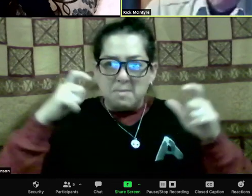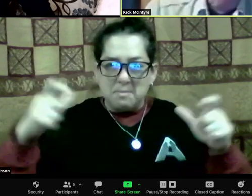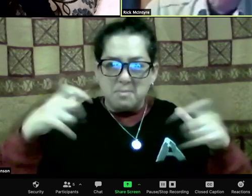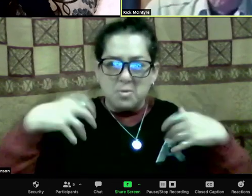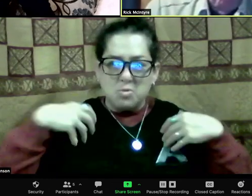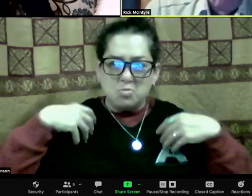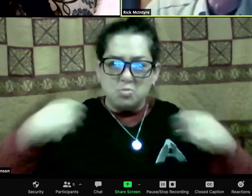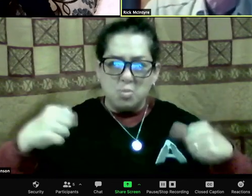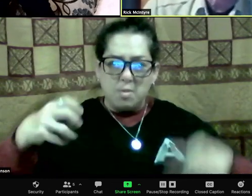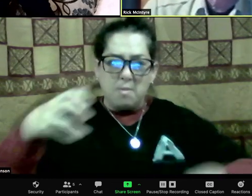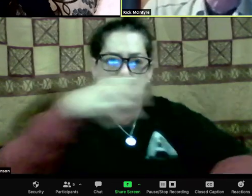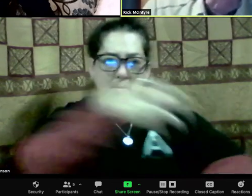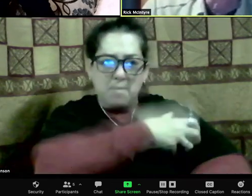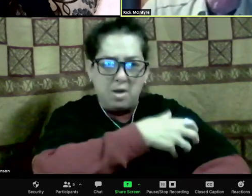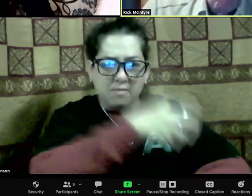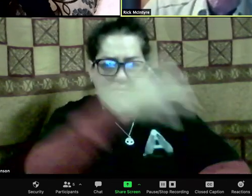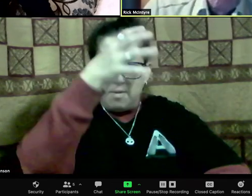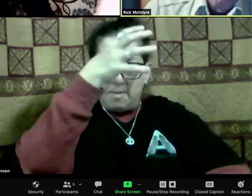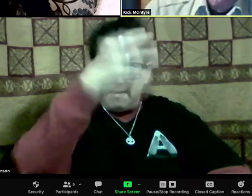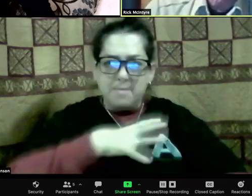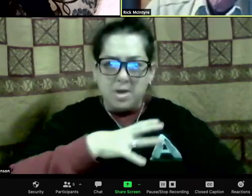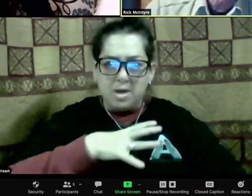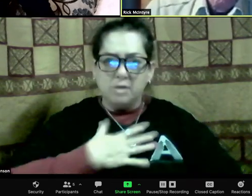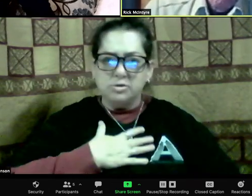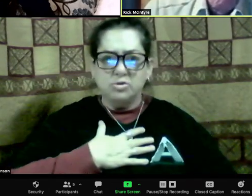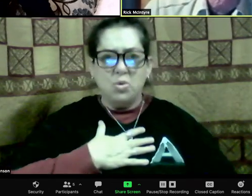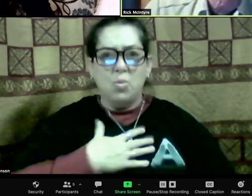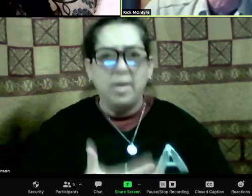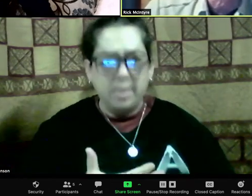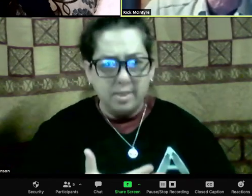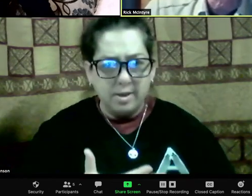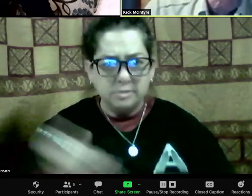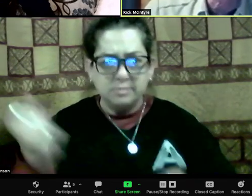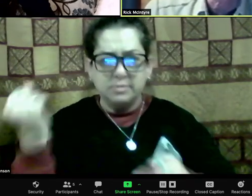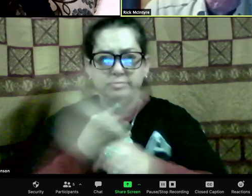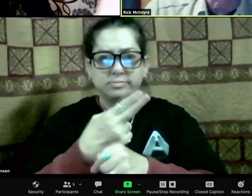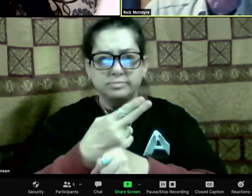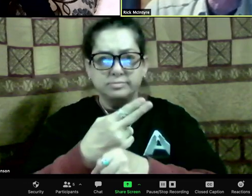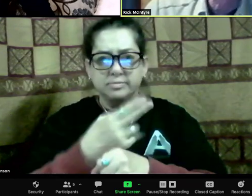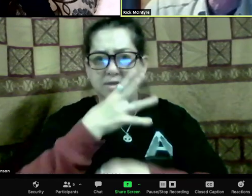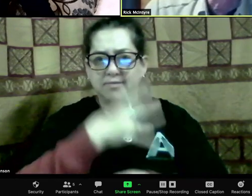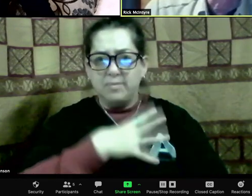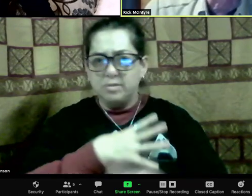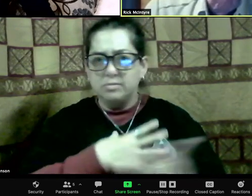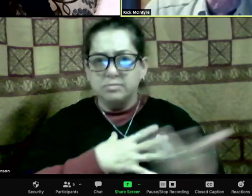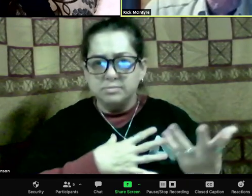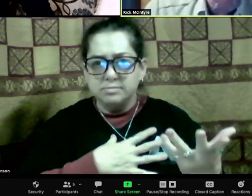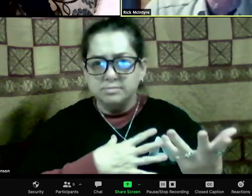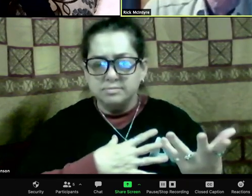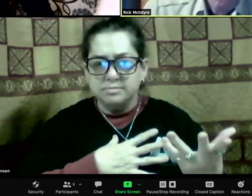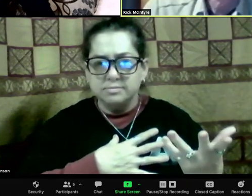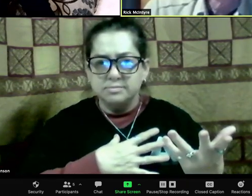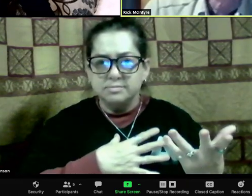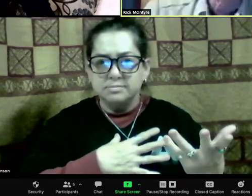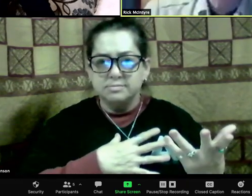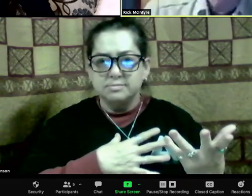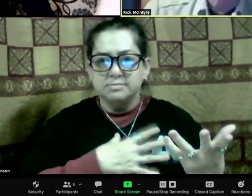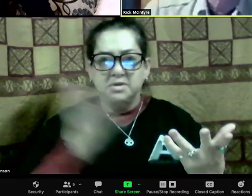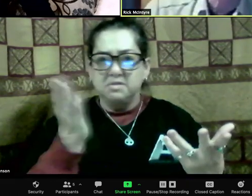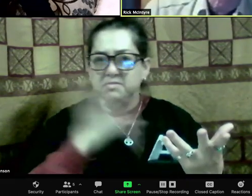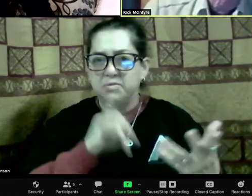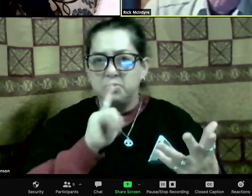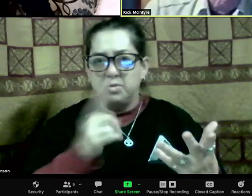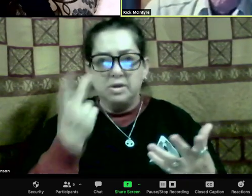followed with 21 last in line, just shaking his head at what the real world was doing to him.